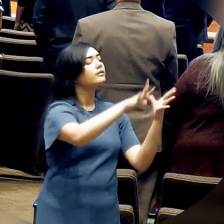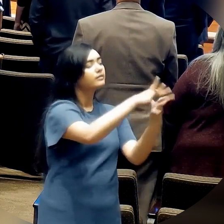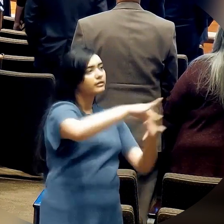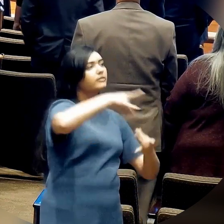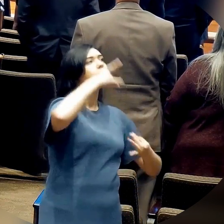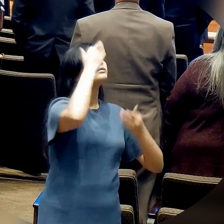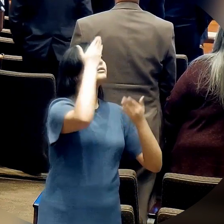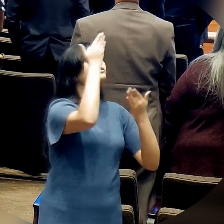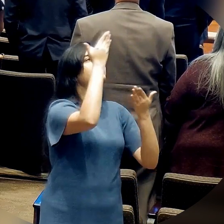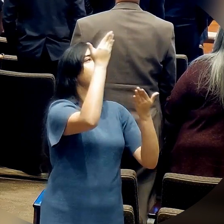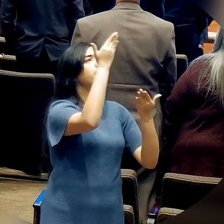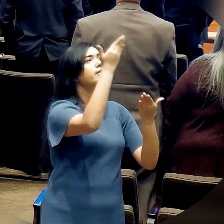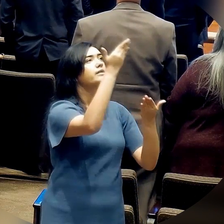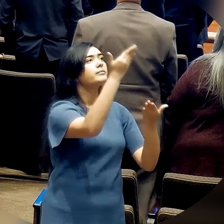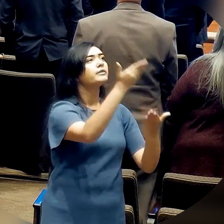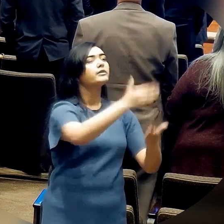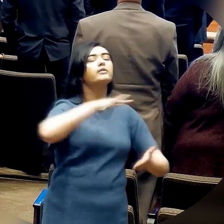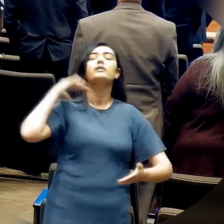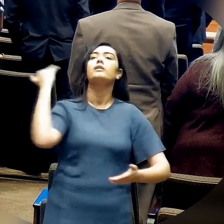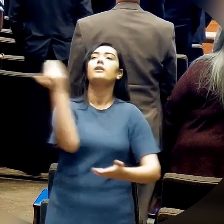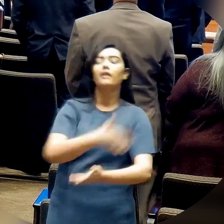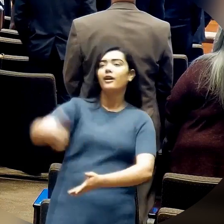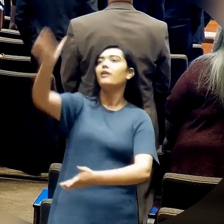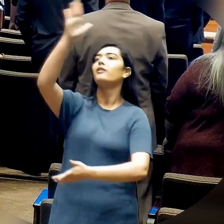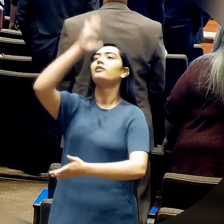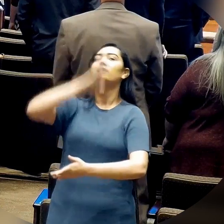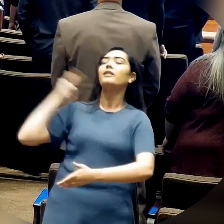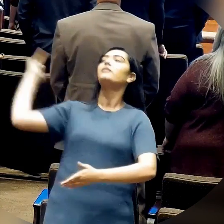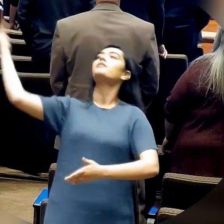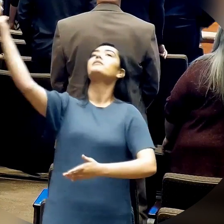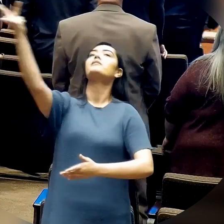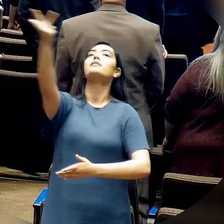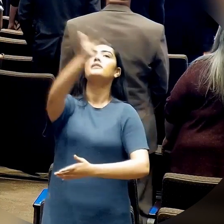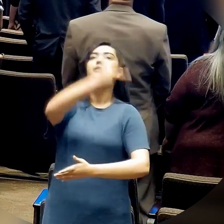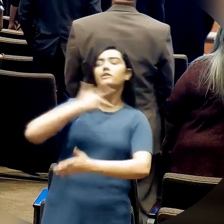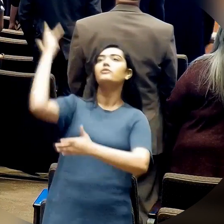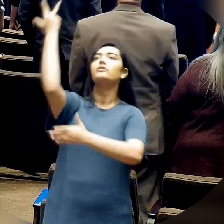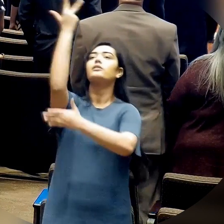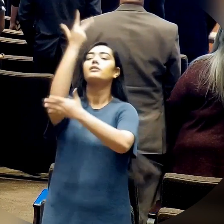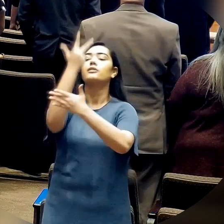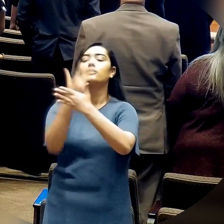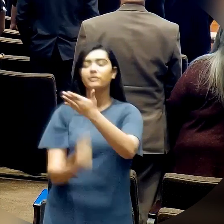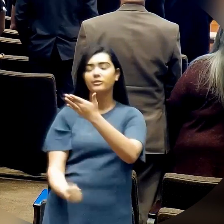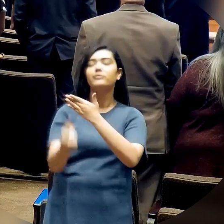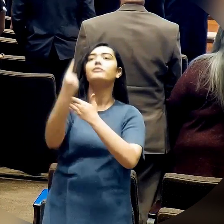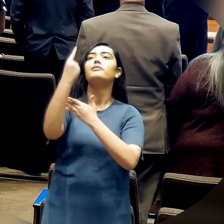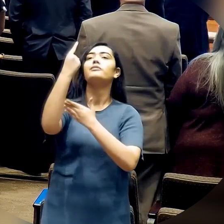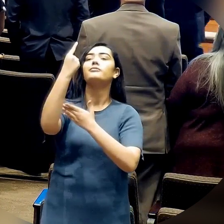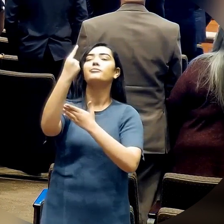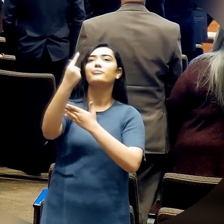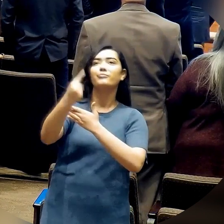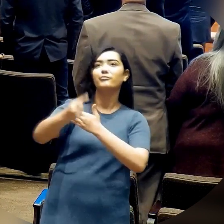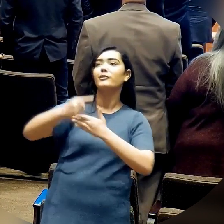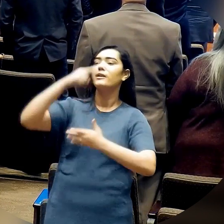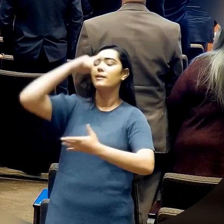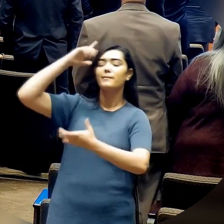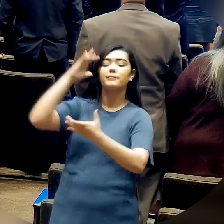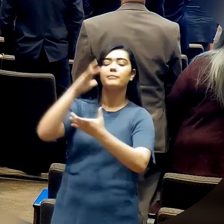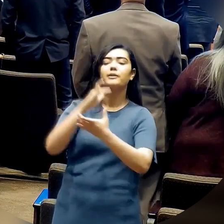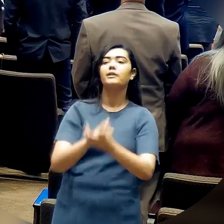in the Holy Spirit, our God is free in one. I believe in the resurrection,